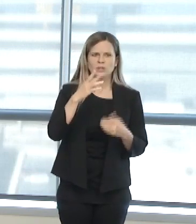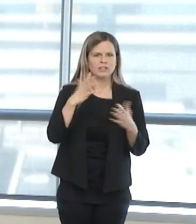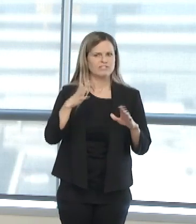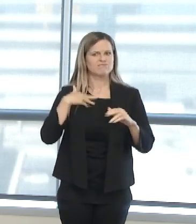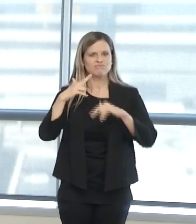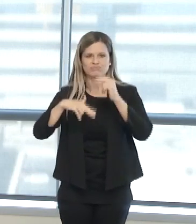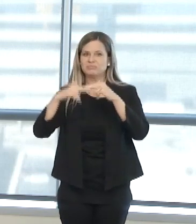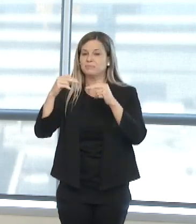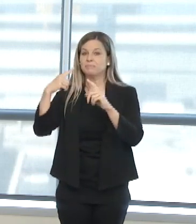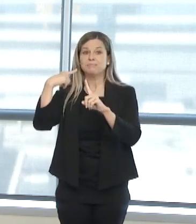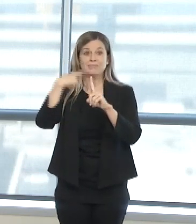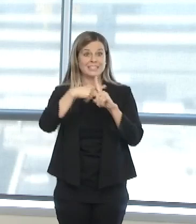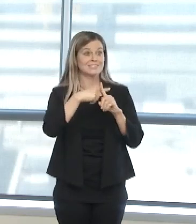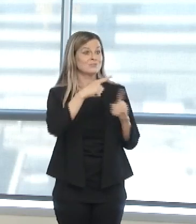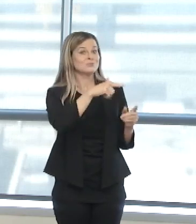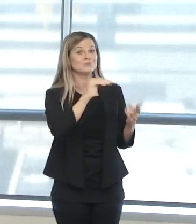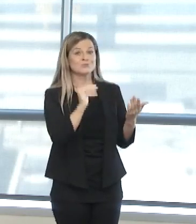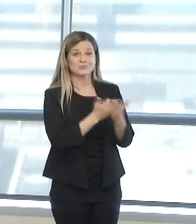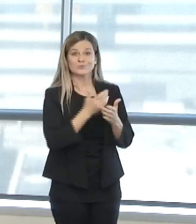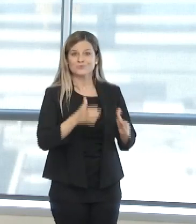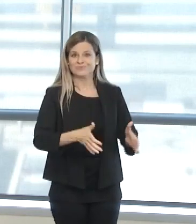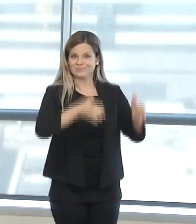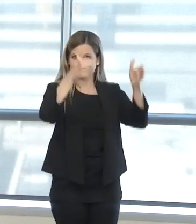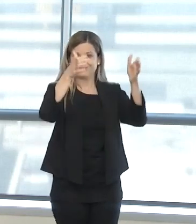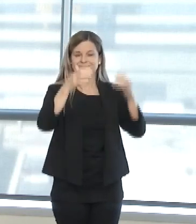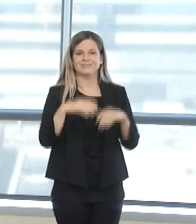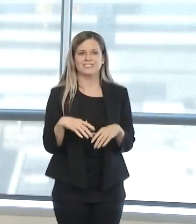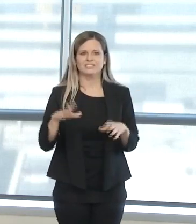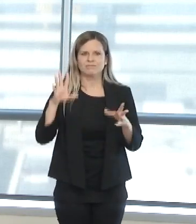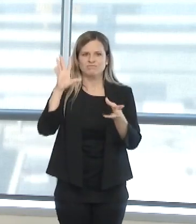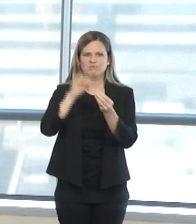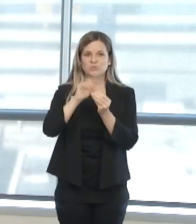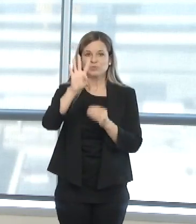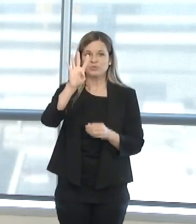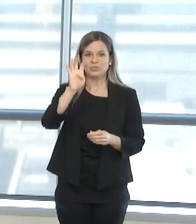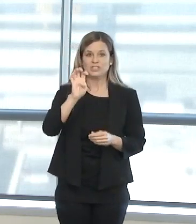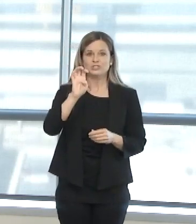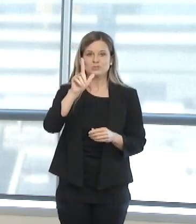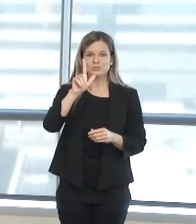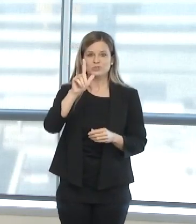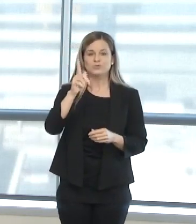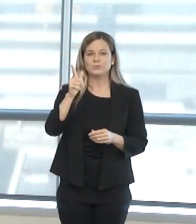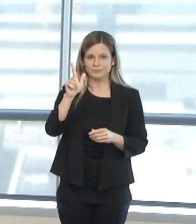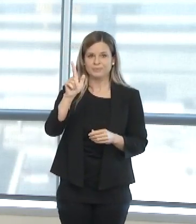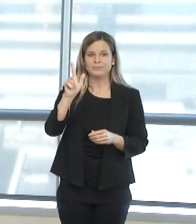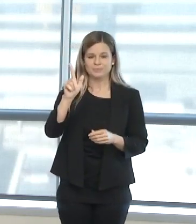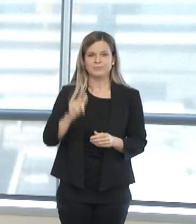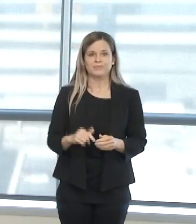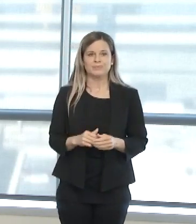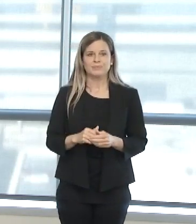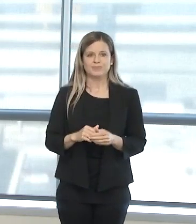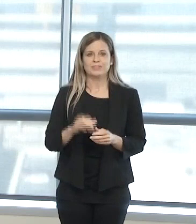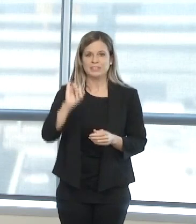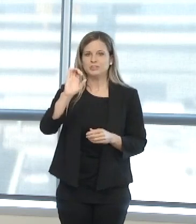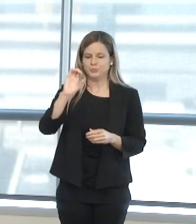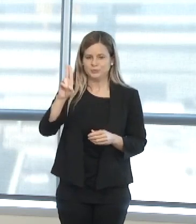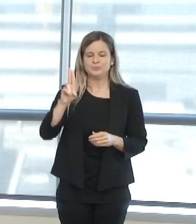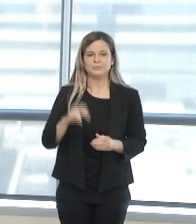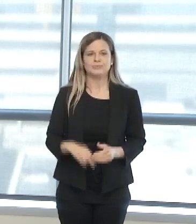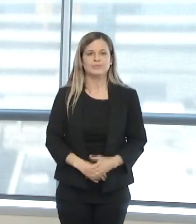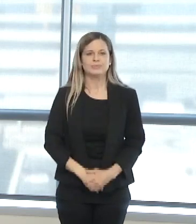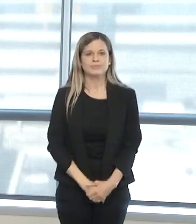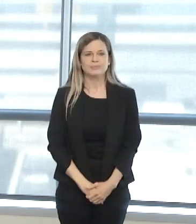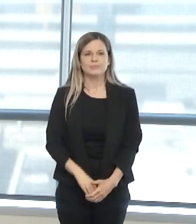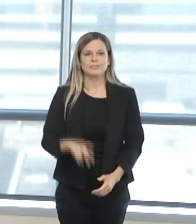we will now have a total of 421 ICU beds and 285 available med surge beds